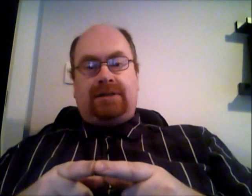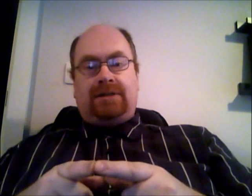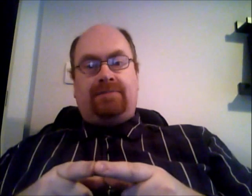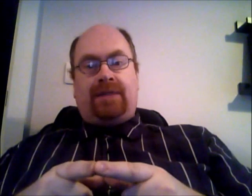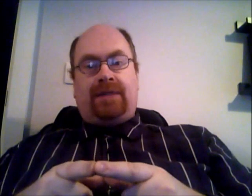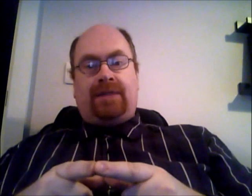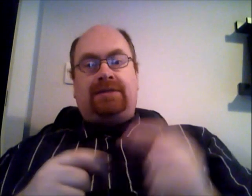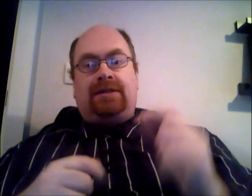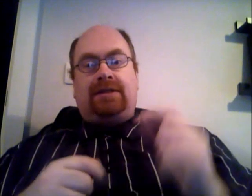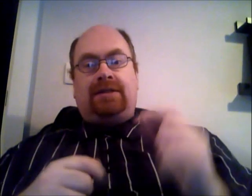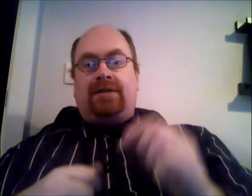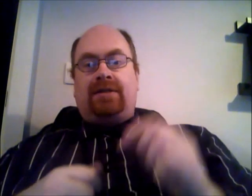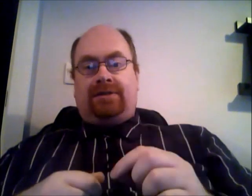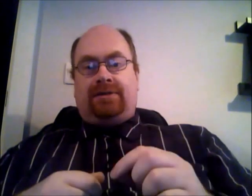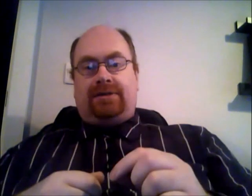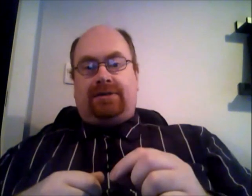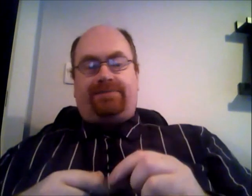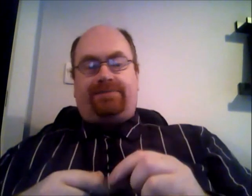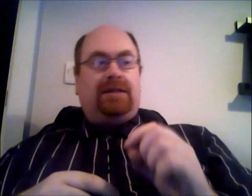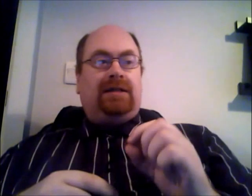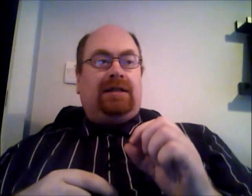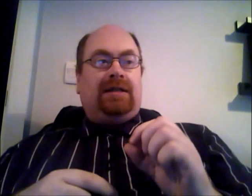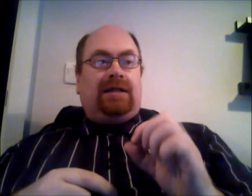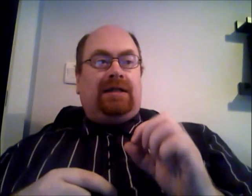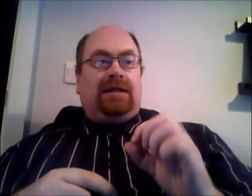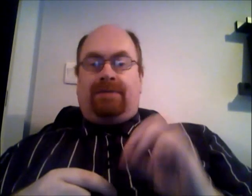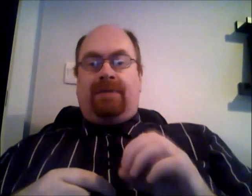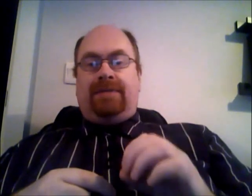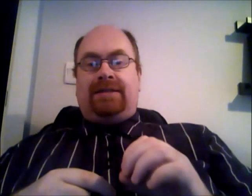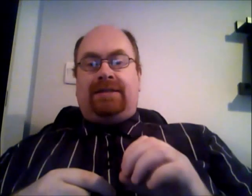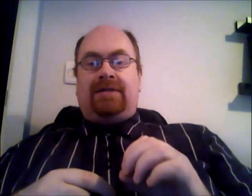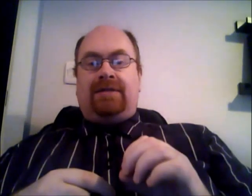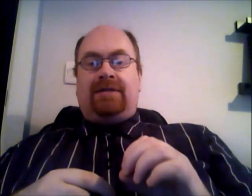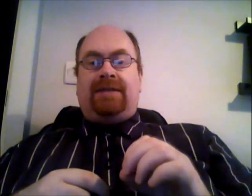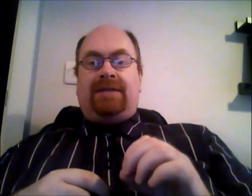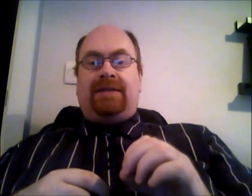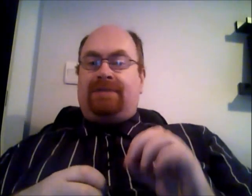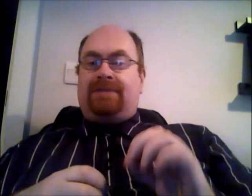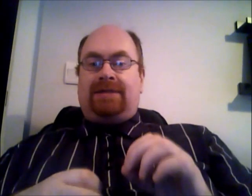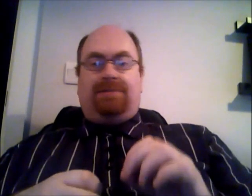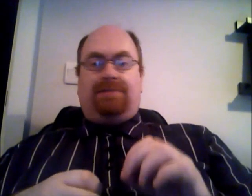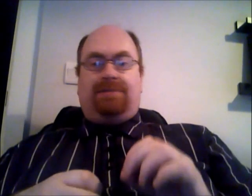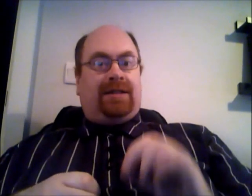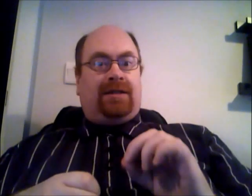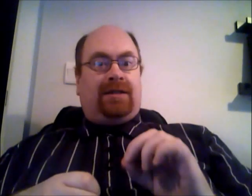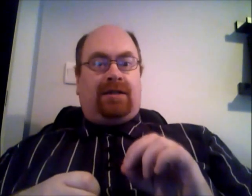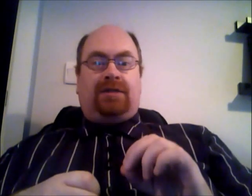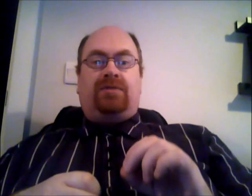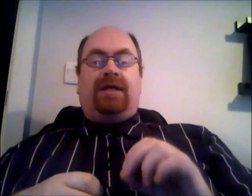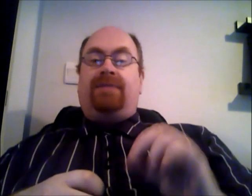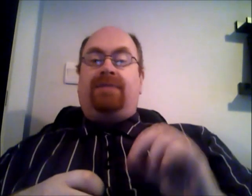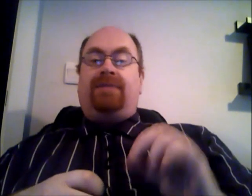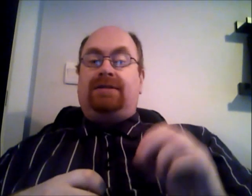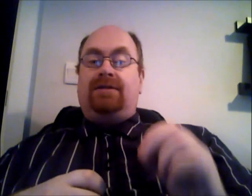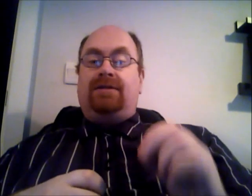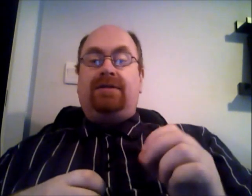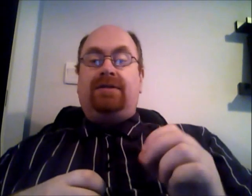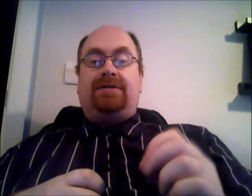passed to the local council and the problem is that look that basically was passing the buck in a large way because the local councils